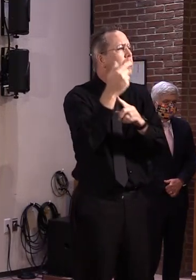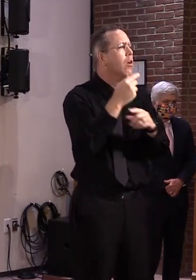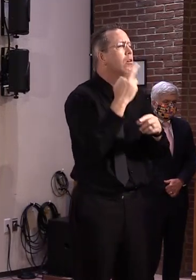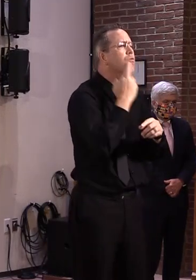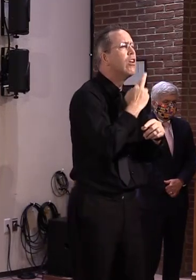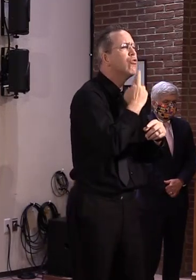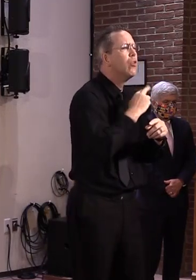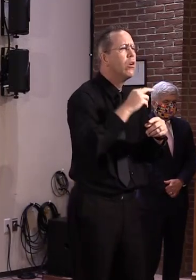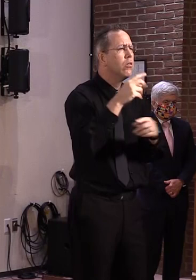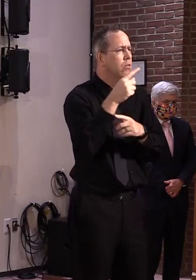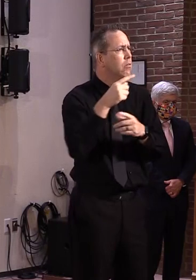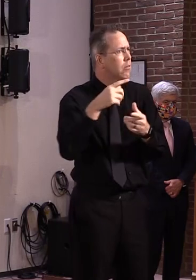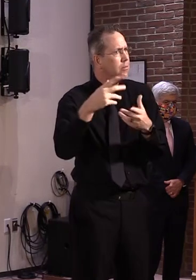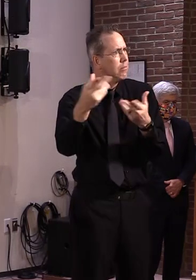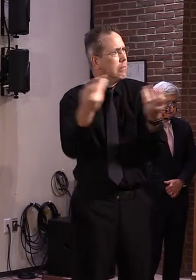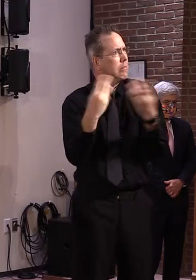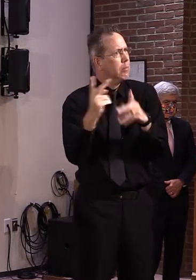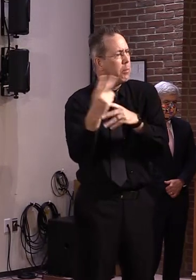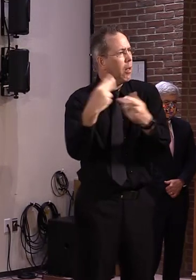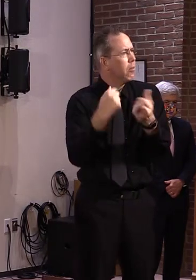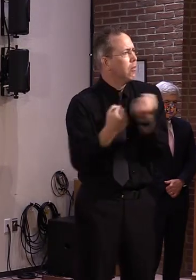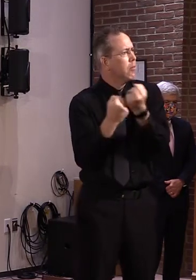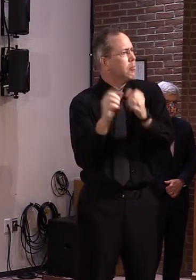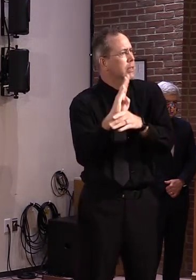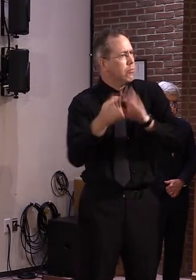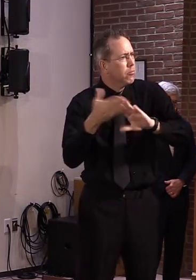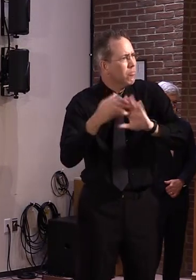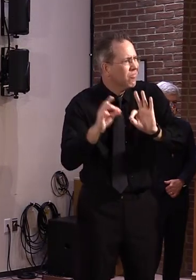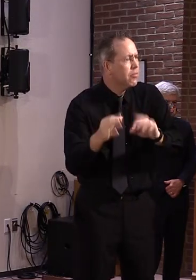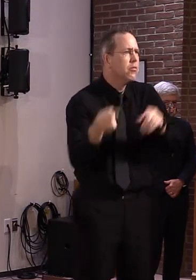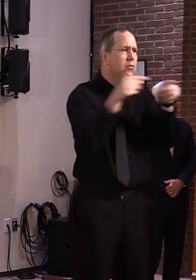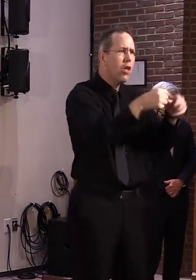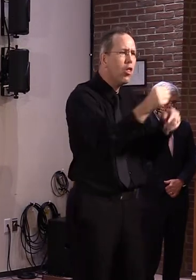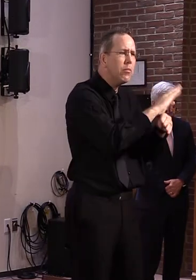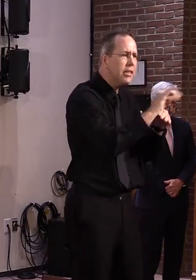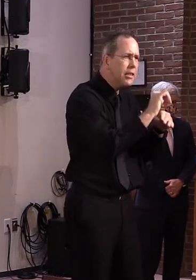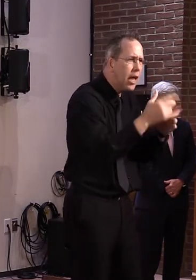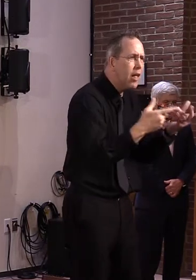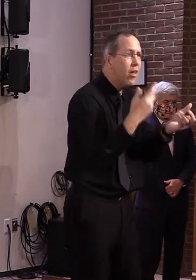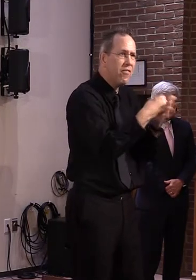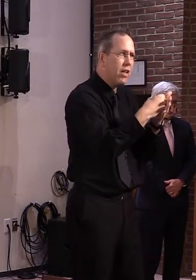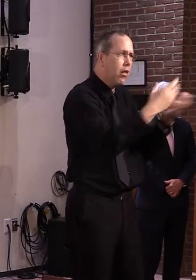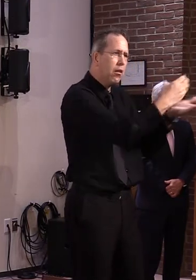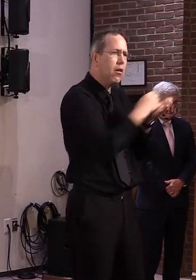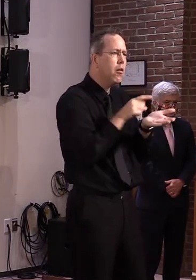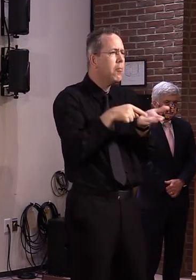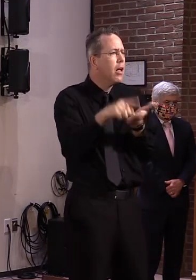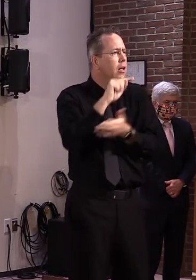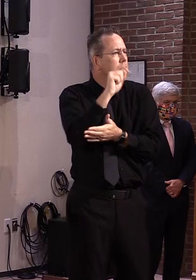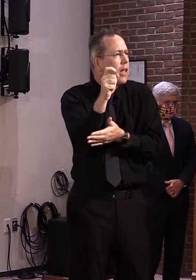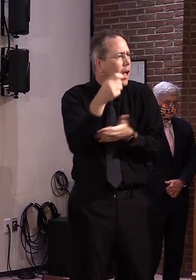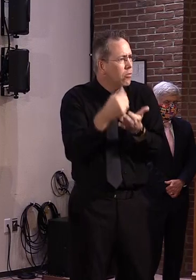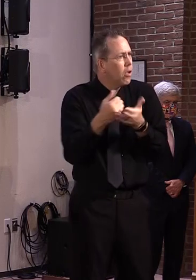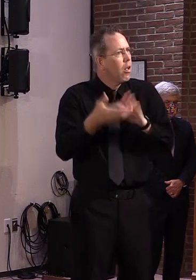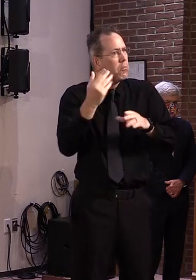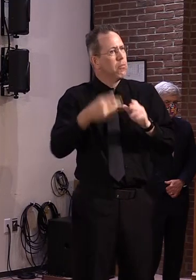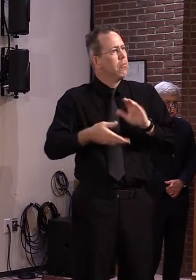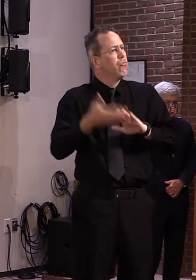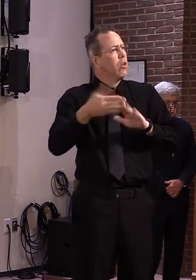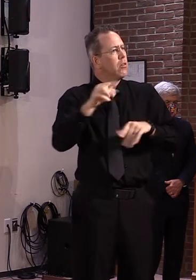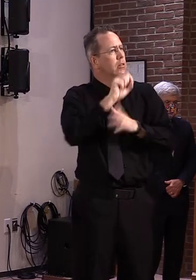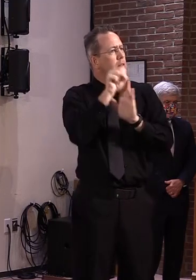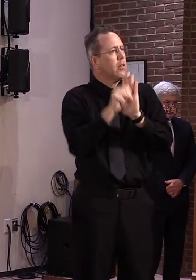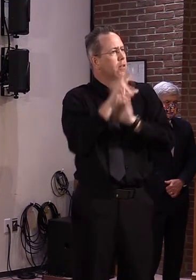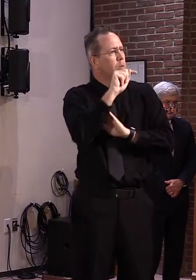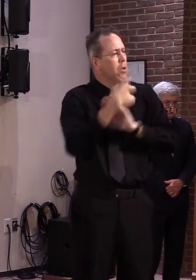of Vermonters. They pay taxes. And let's not forget all the contributions they make to help their communities.